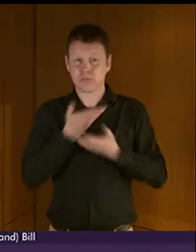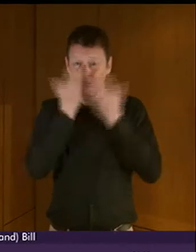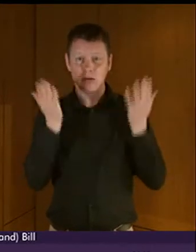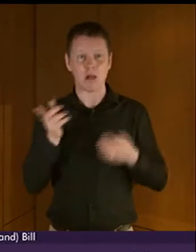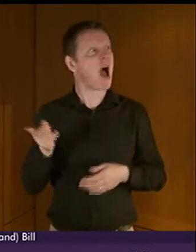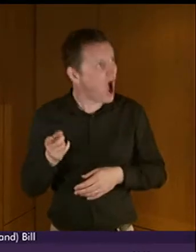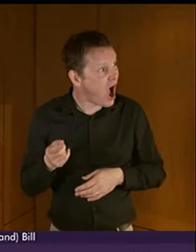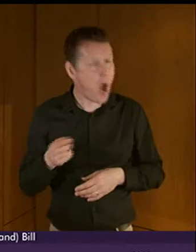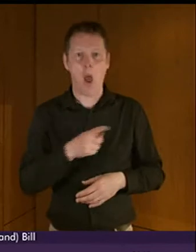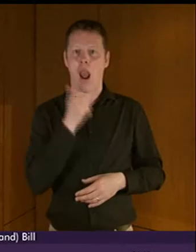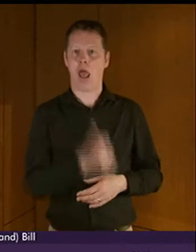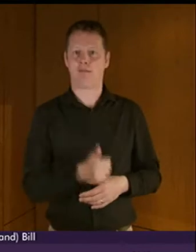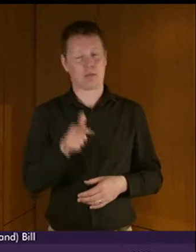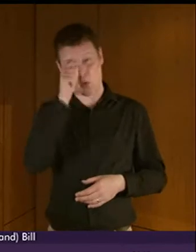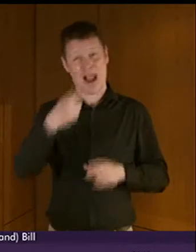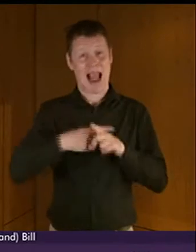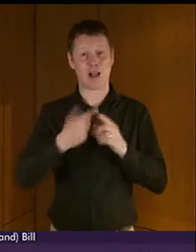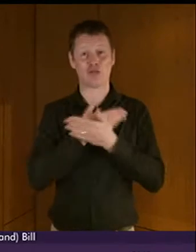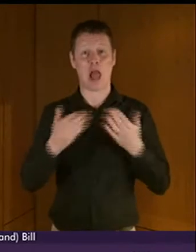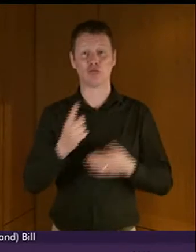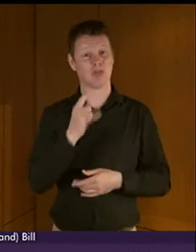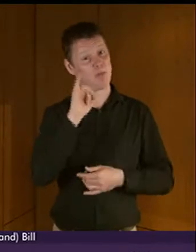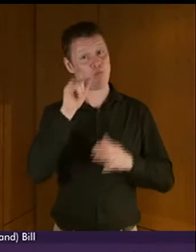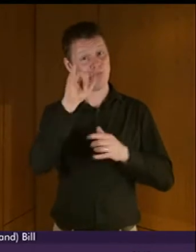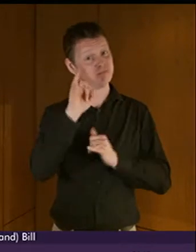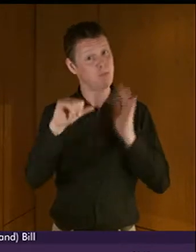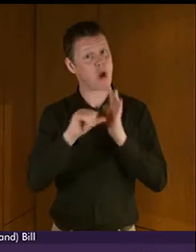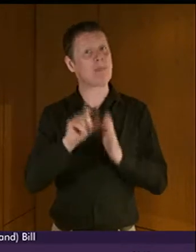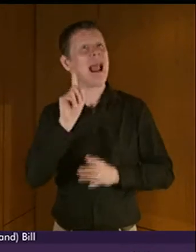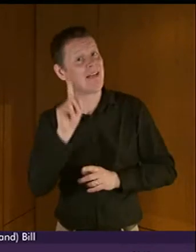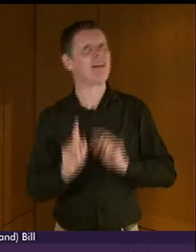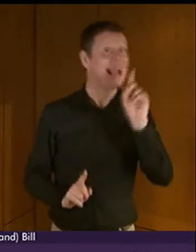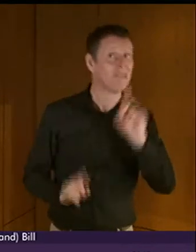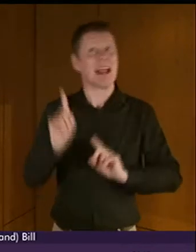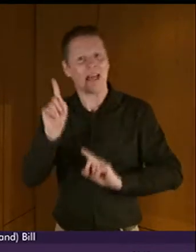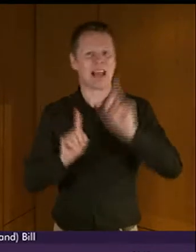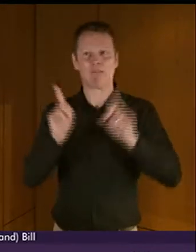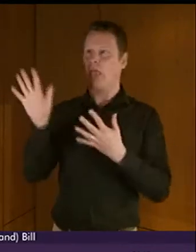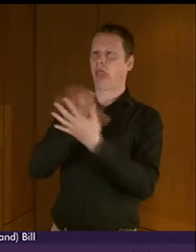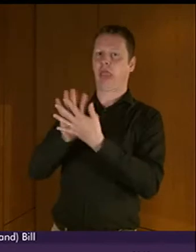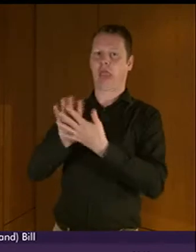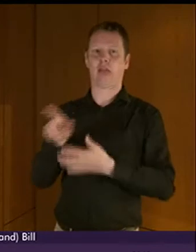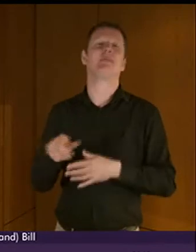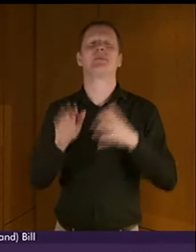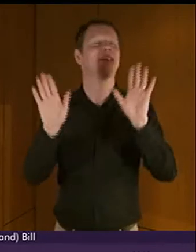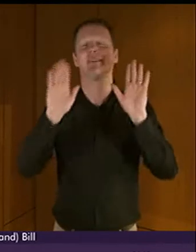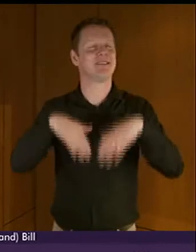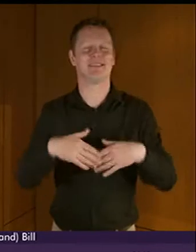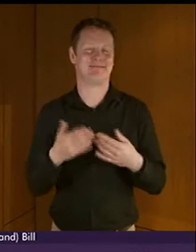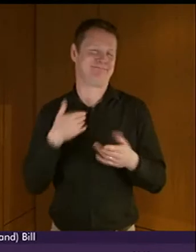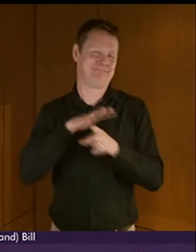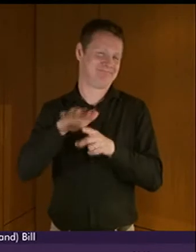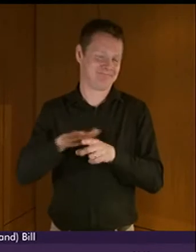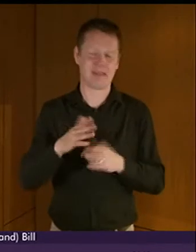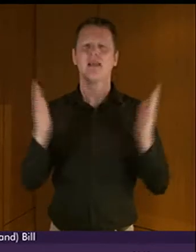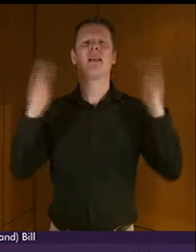of the most destructive words in the English language in certain contexts. Let me just close, presiding officer, by saying